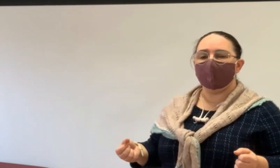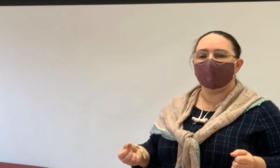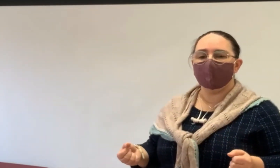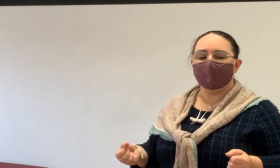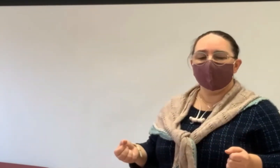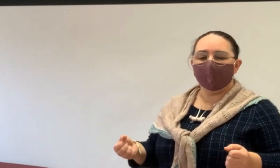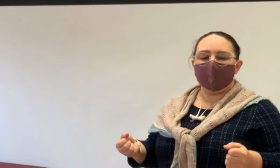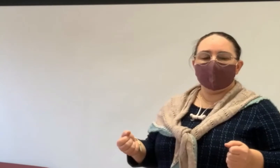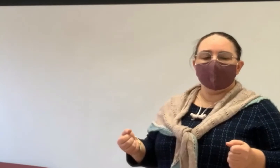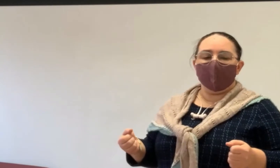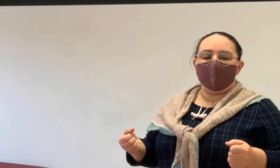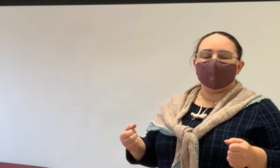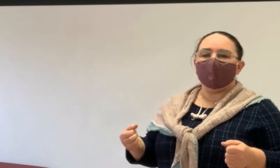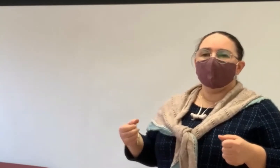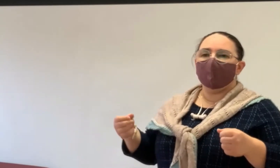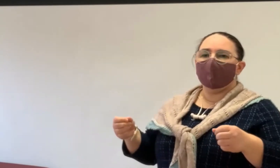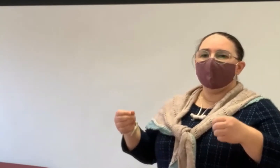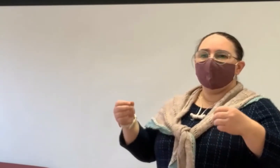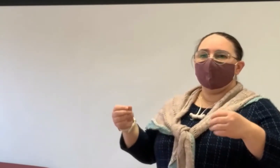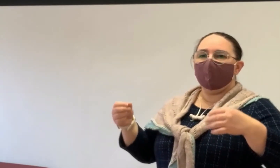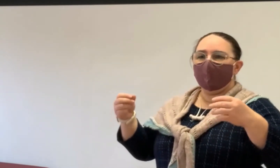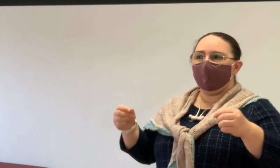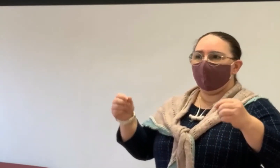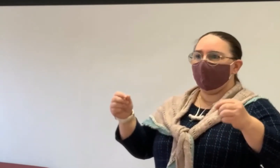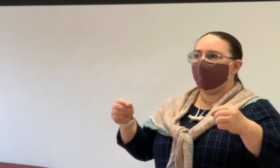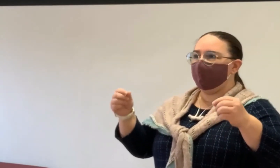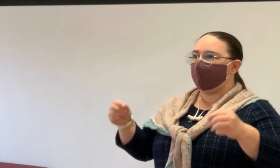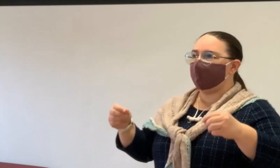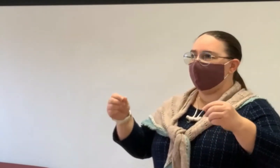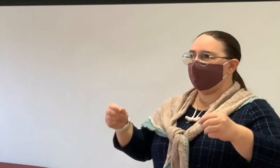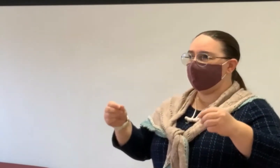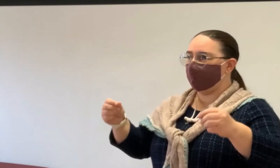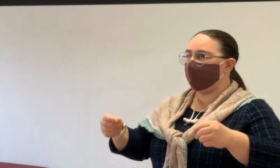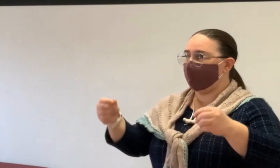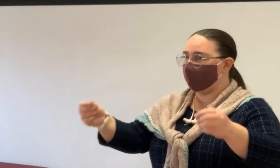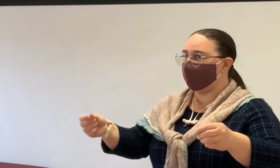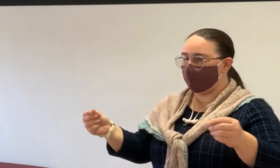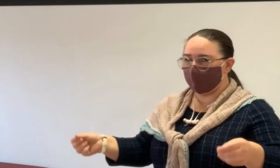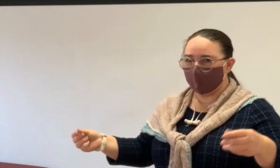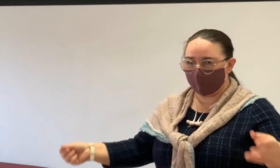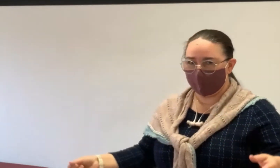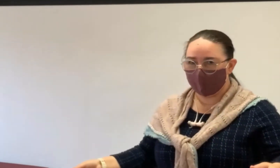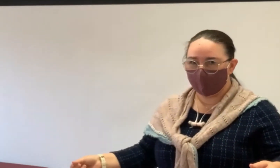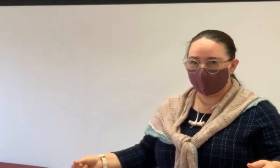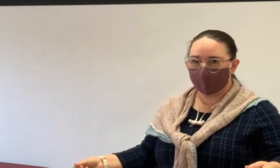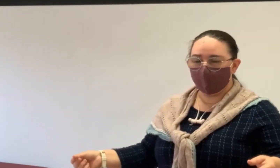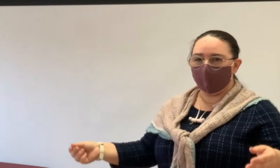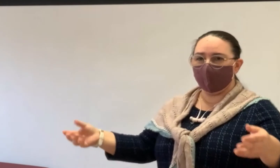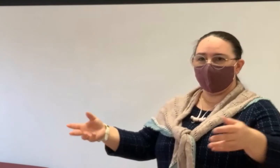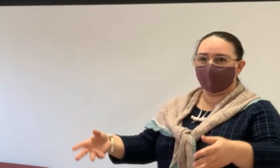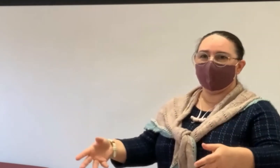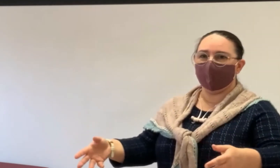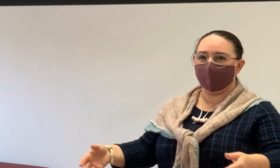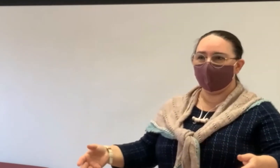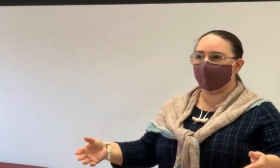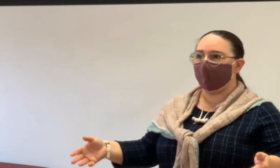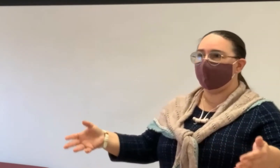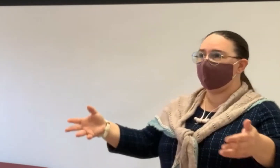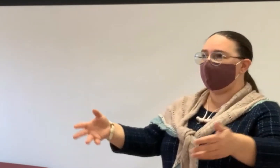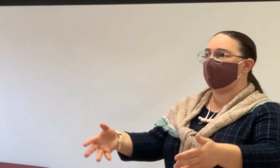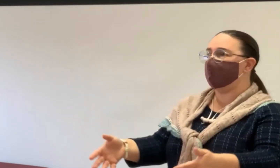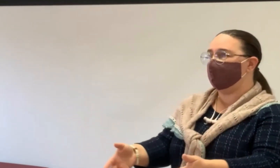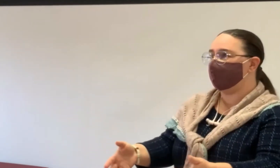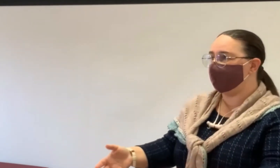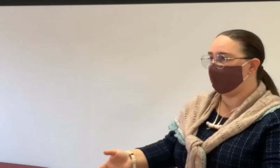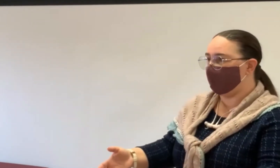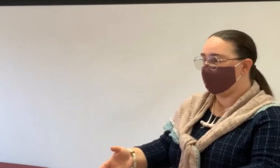that reputation is because the people who decided to get the reverse mortgage were living in their homes. You